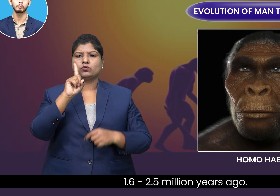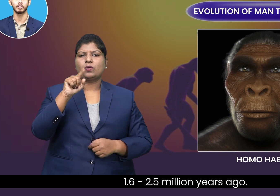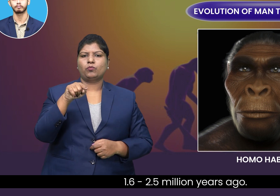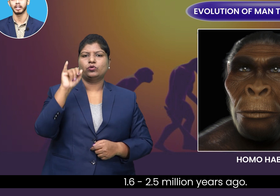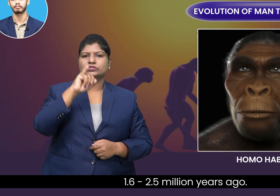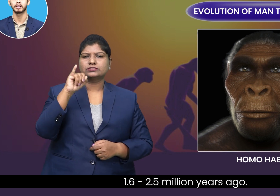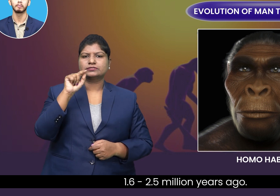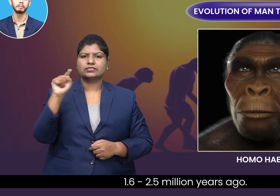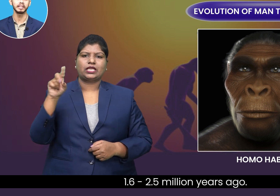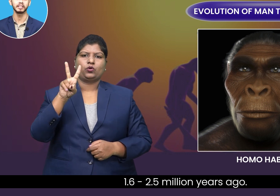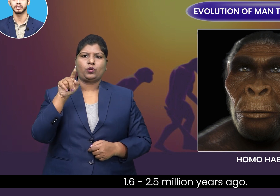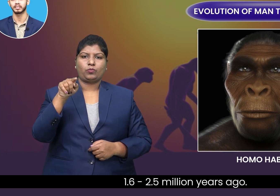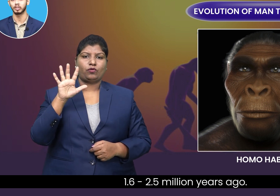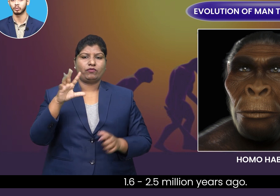.5 million years ago.